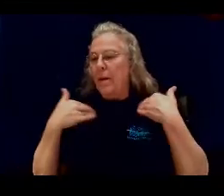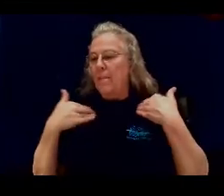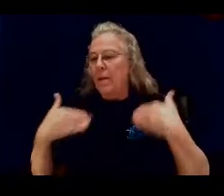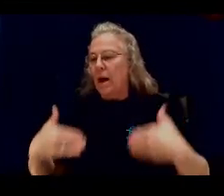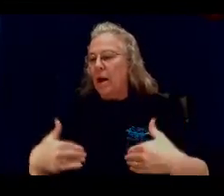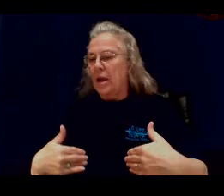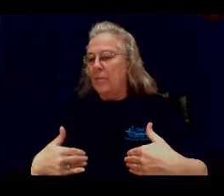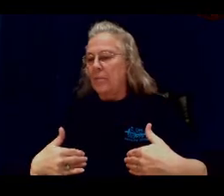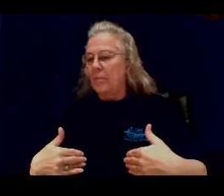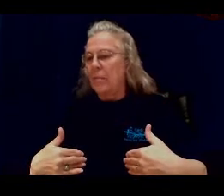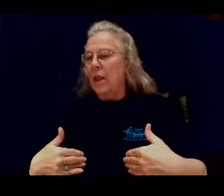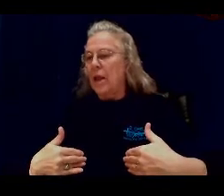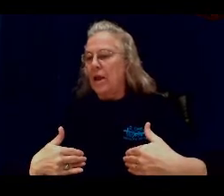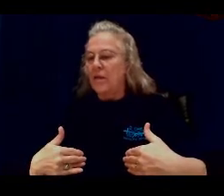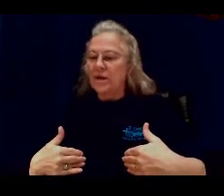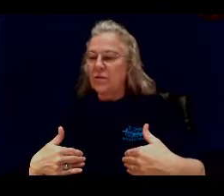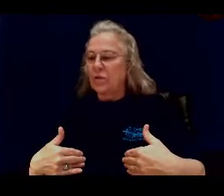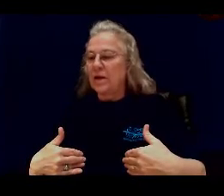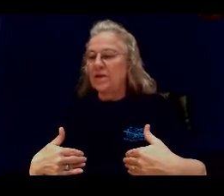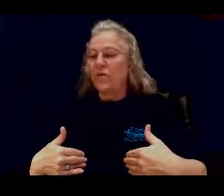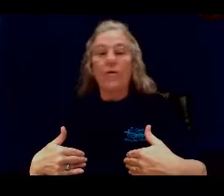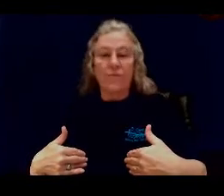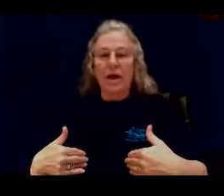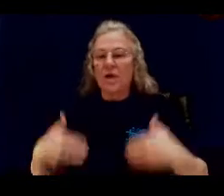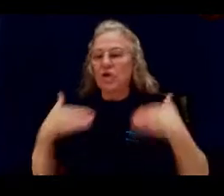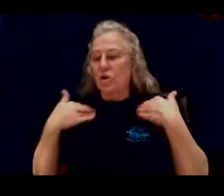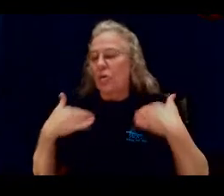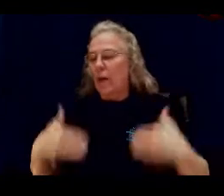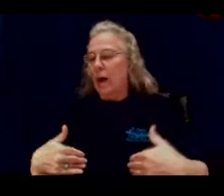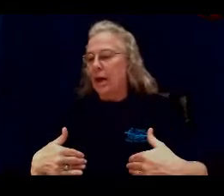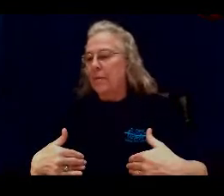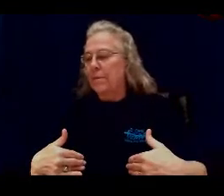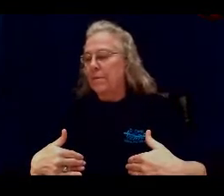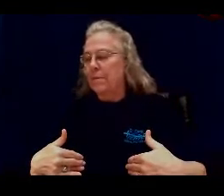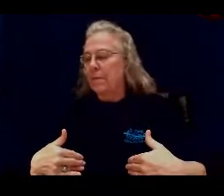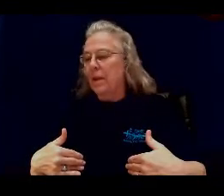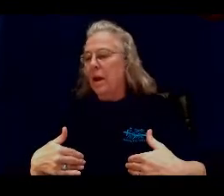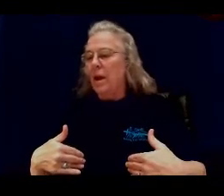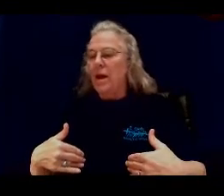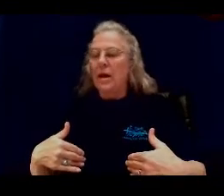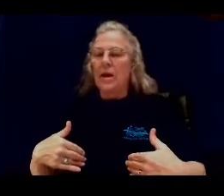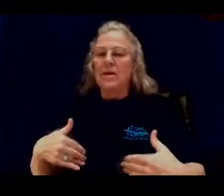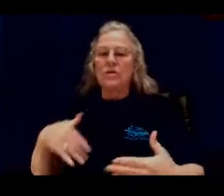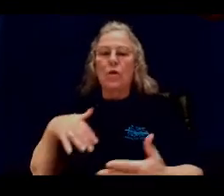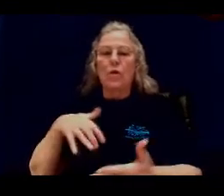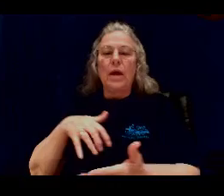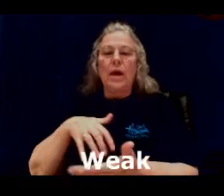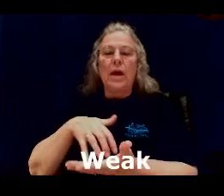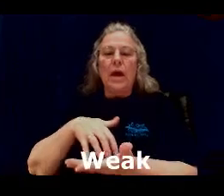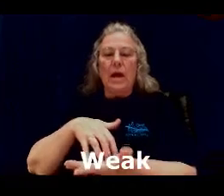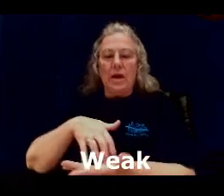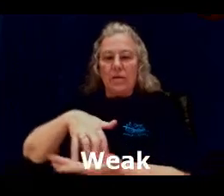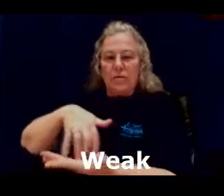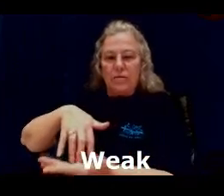Body. And this one is for flesh or body. Is so weak. You,